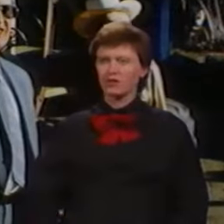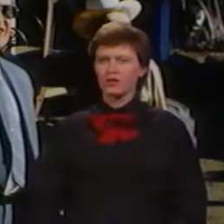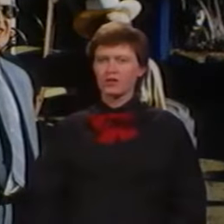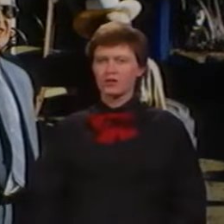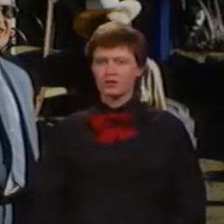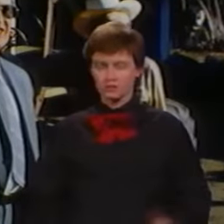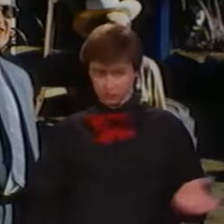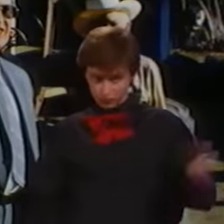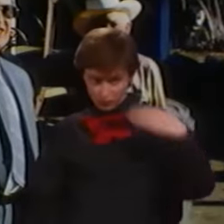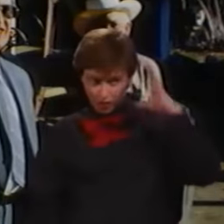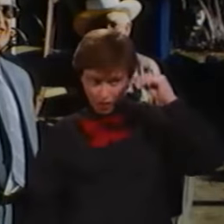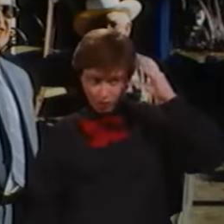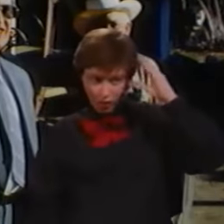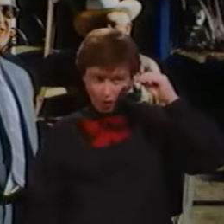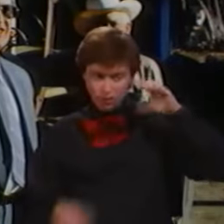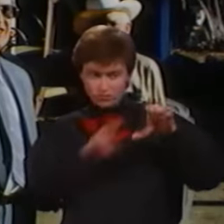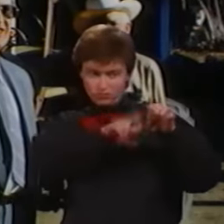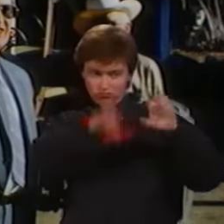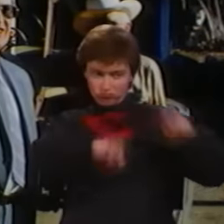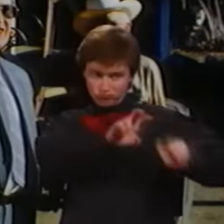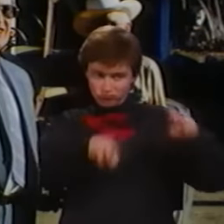Come on, boys, get out of the truck.